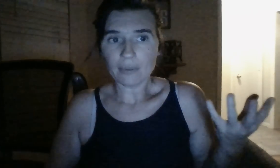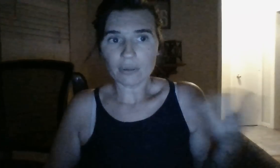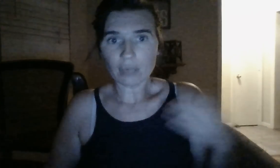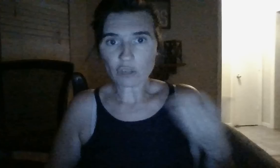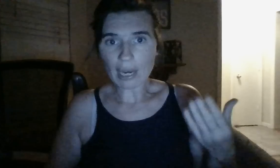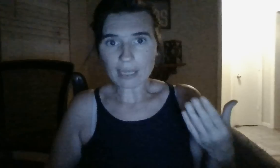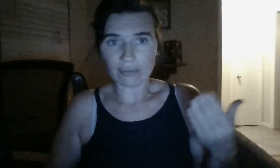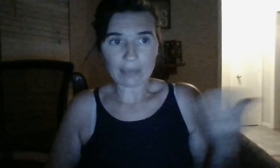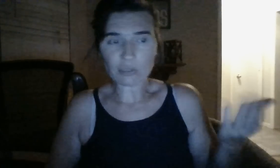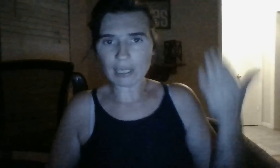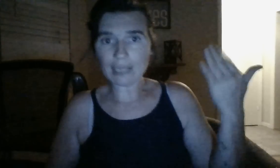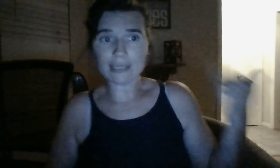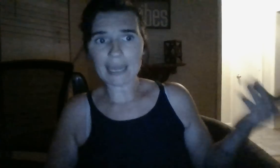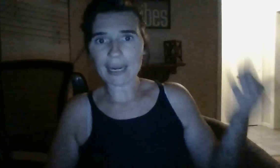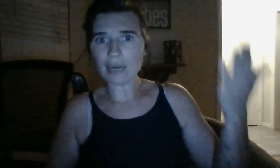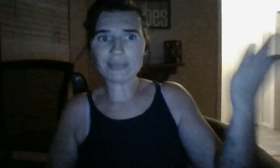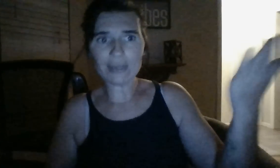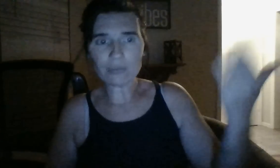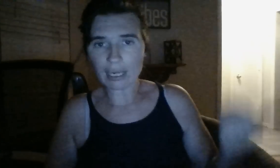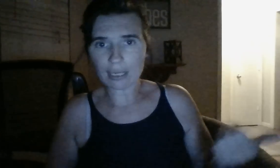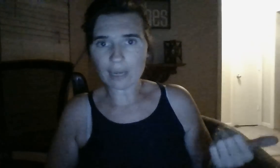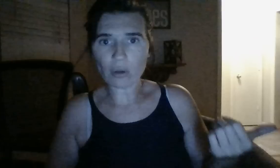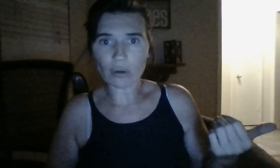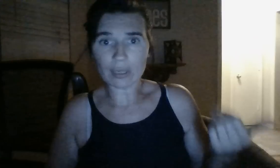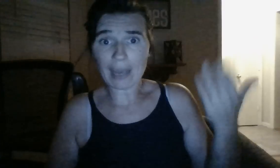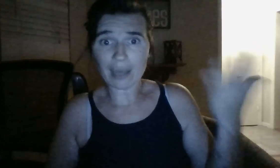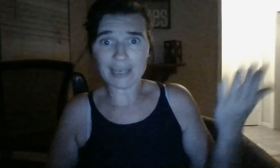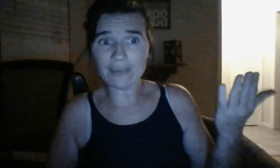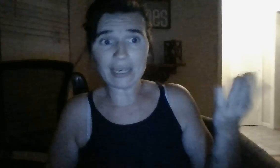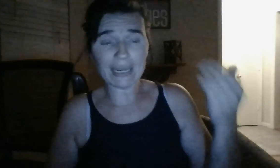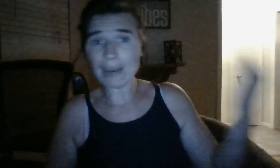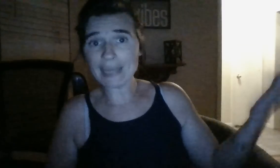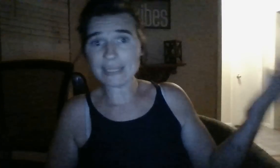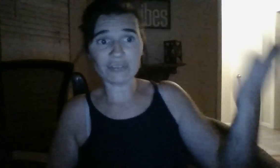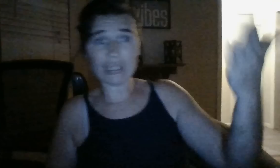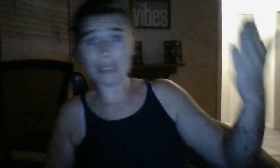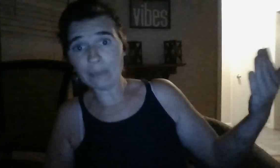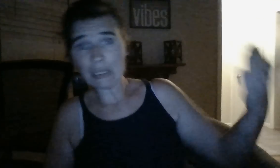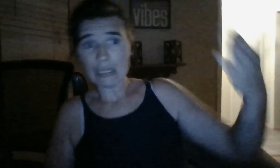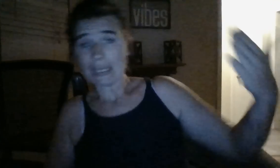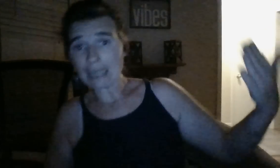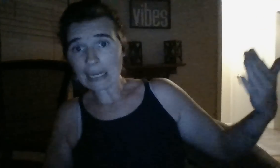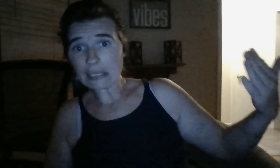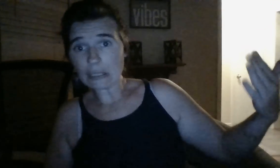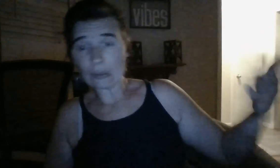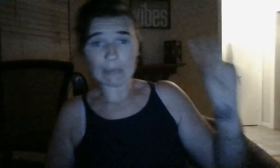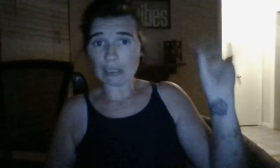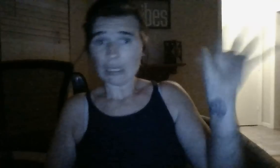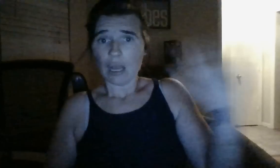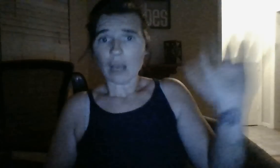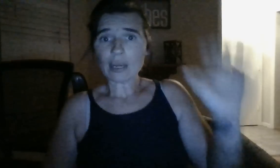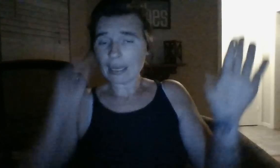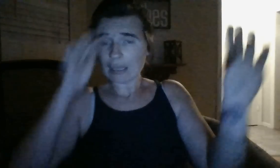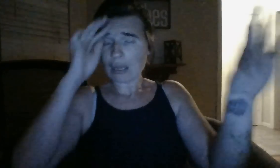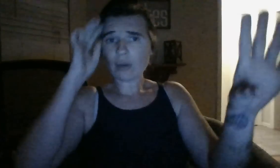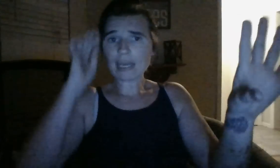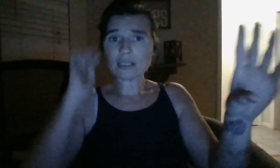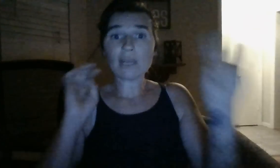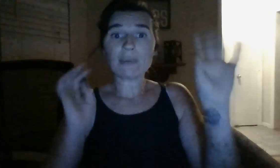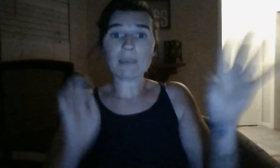attractive. I'm sure he is. He's got an Aries femme trying to come on on him hot and heavy. And, a Pisces femme connected to him. And, all kinds of shit. But,